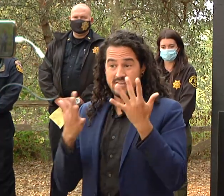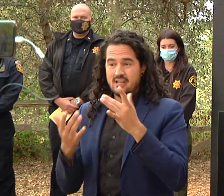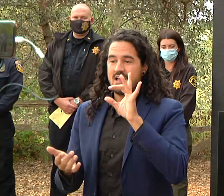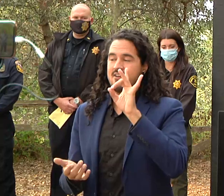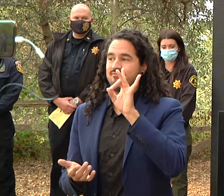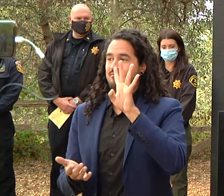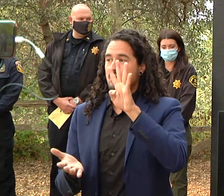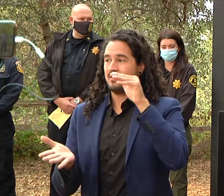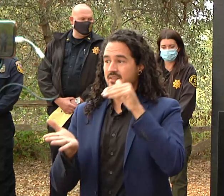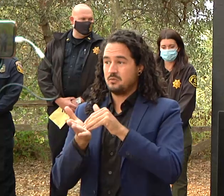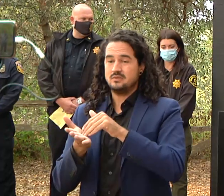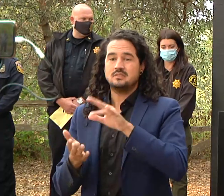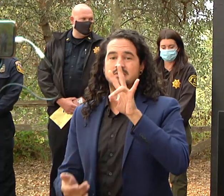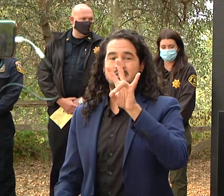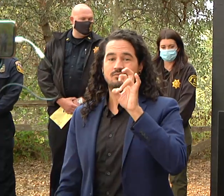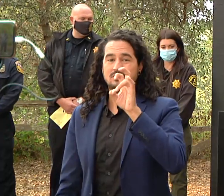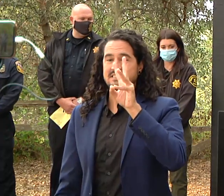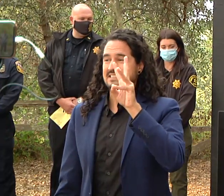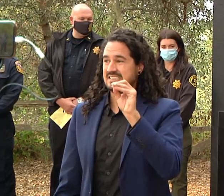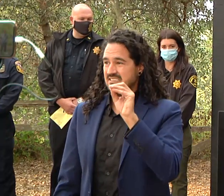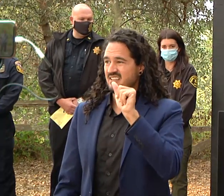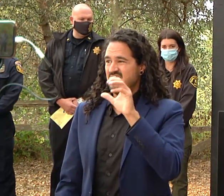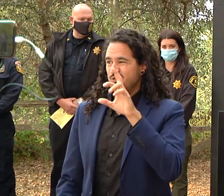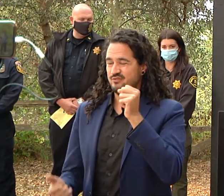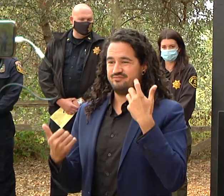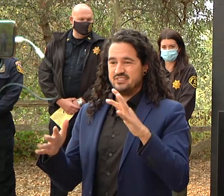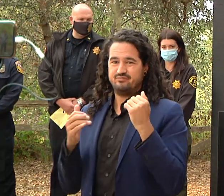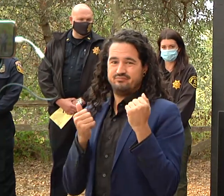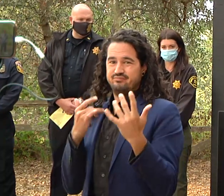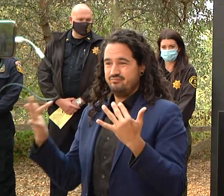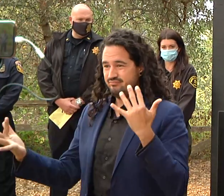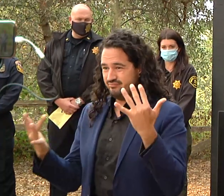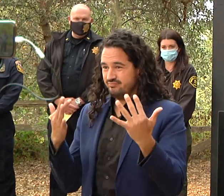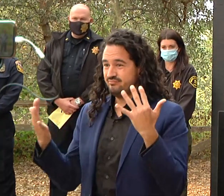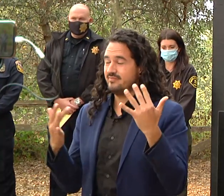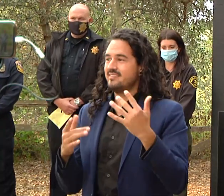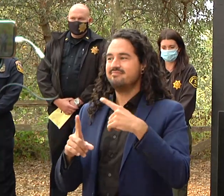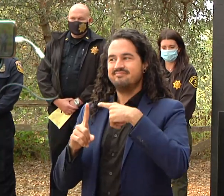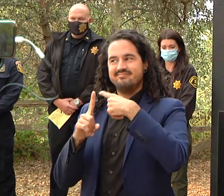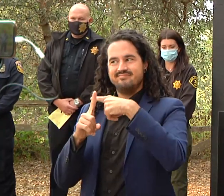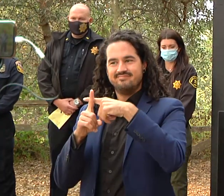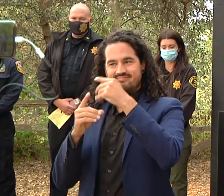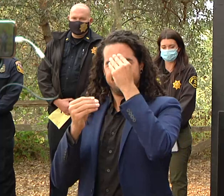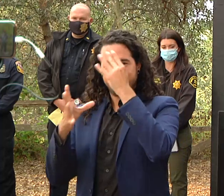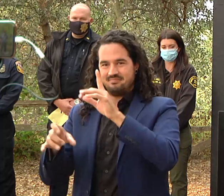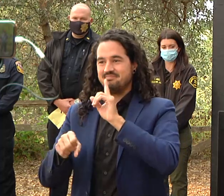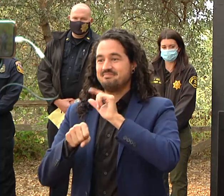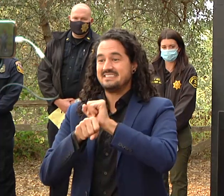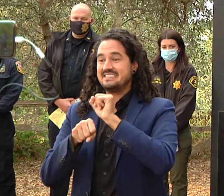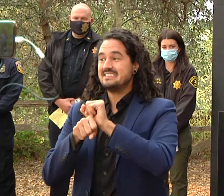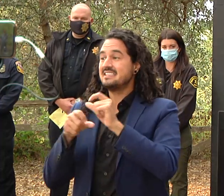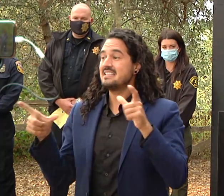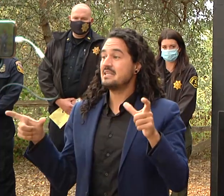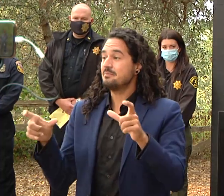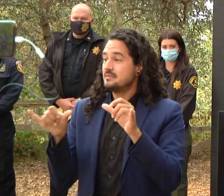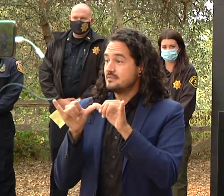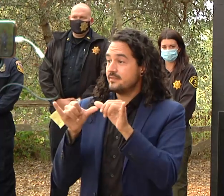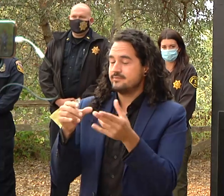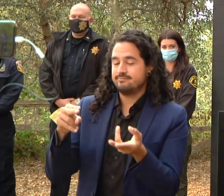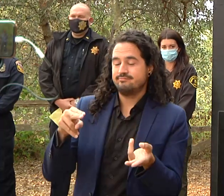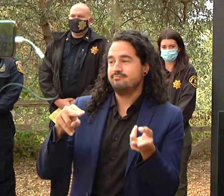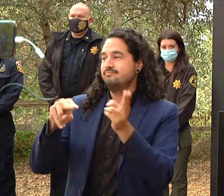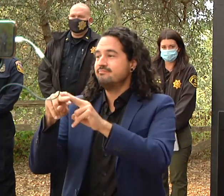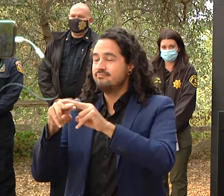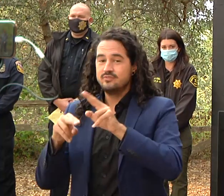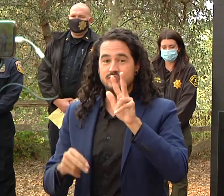have been consumed by this fire the good news is we can also confirm that we're up to 37% containment on the incident